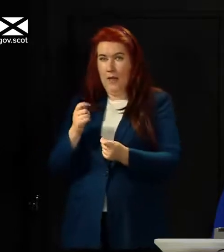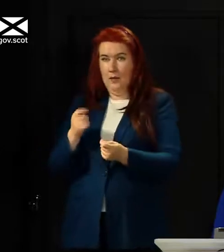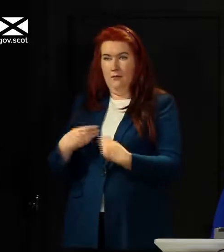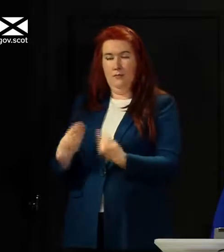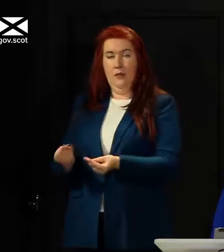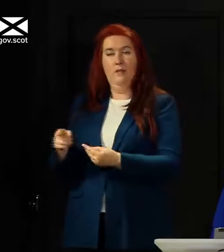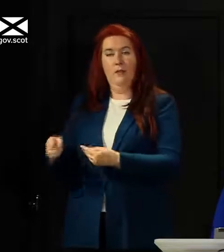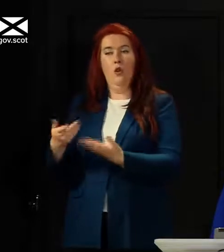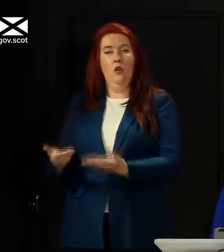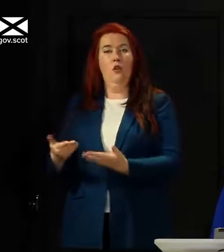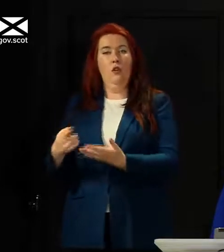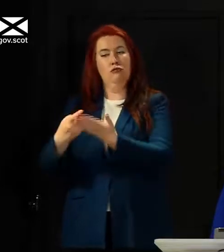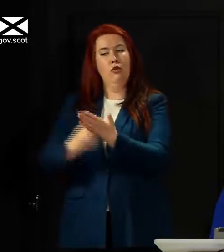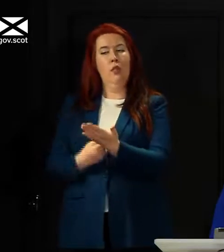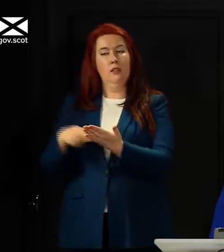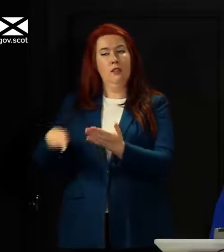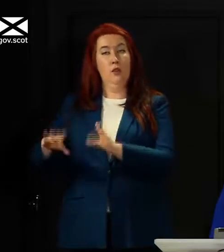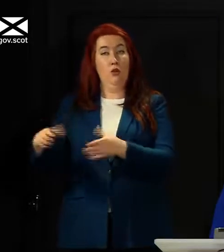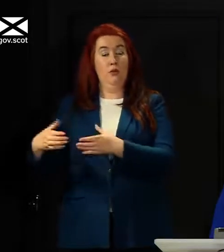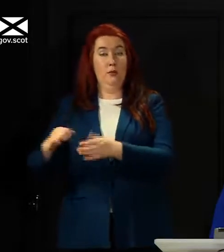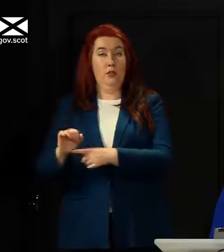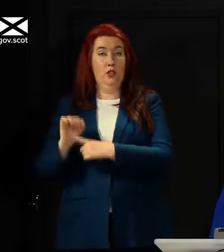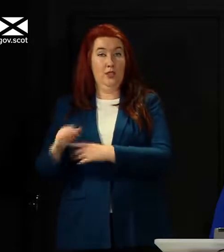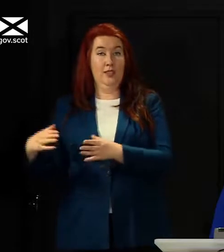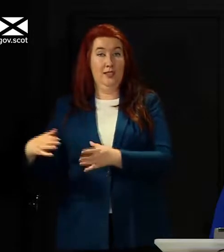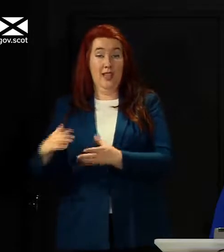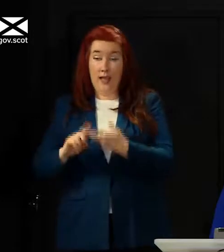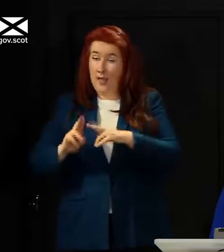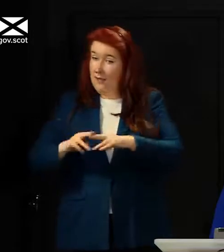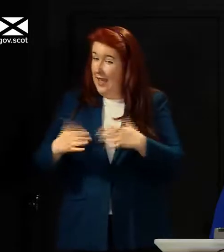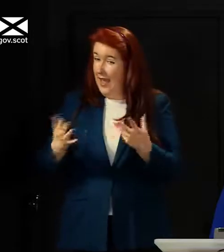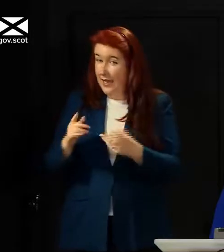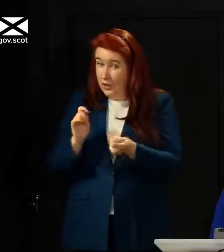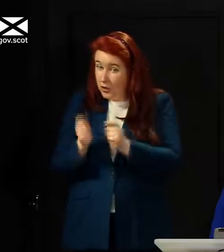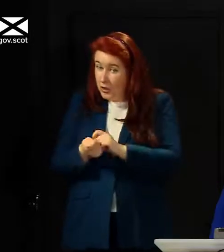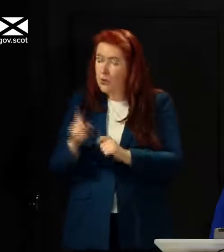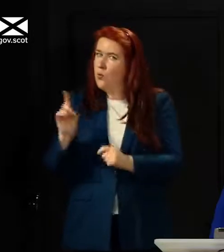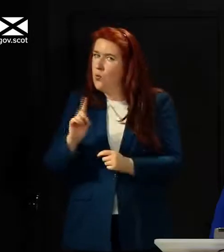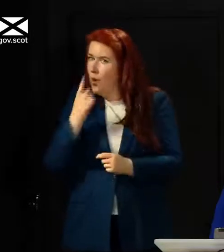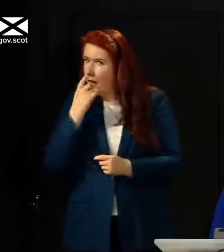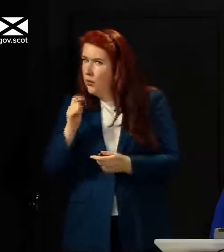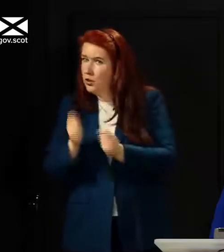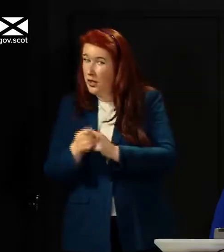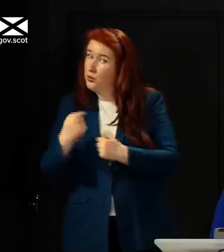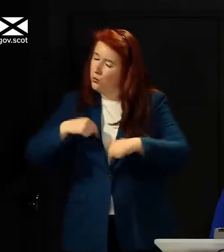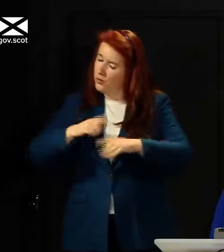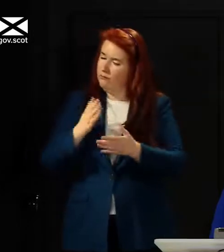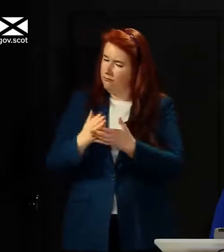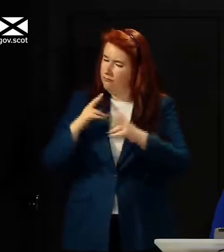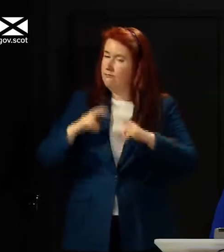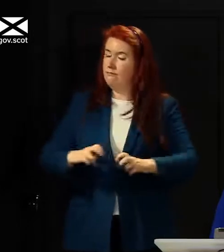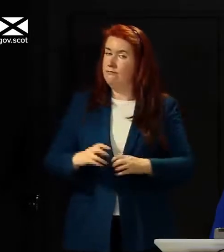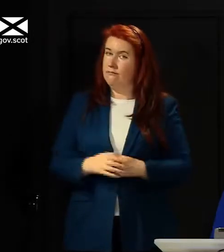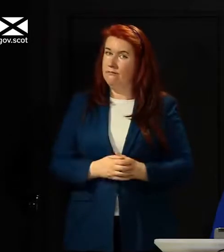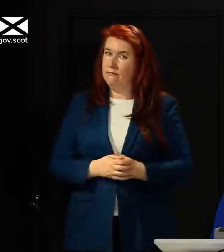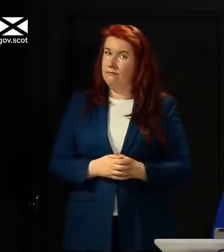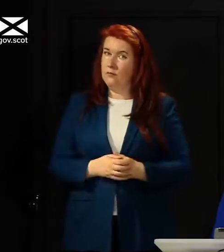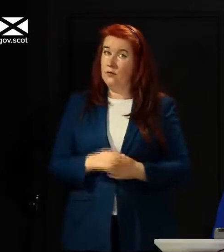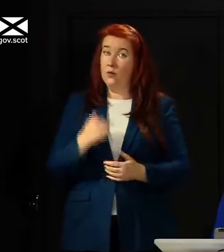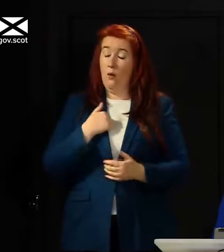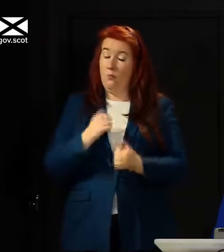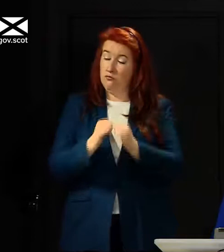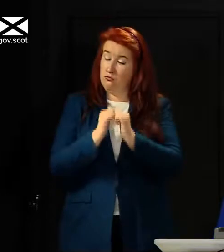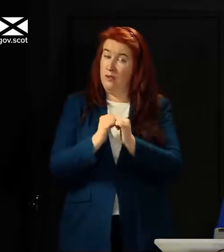restrictions for that group and if there is, what might that be? So I'm very grateful to